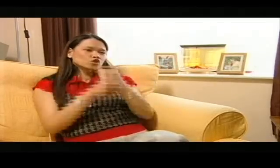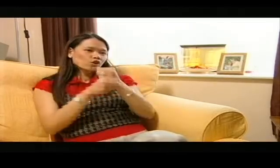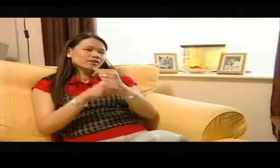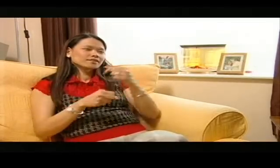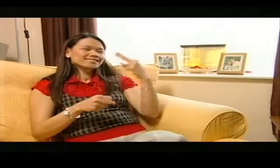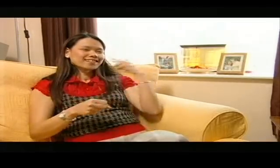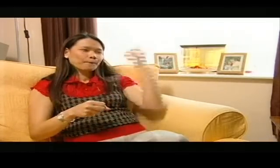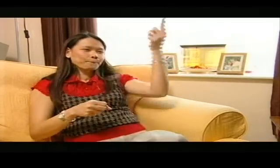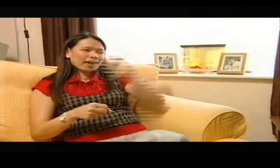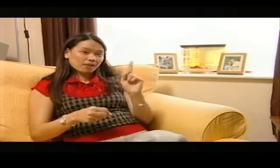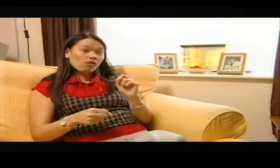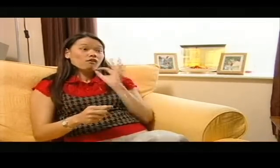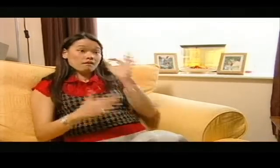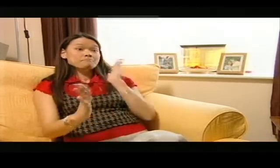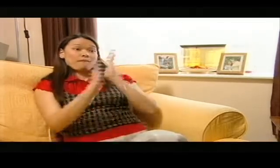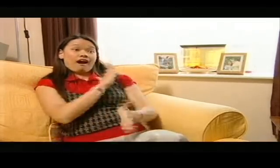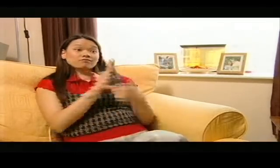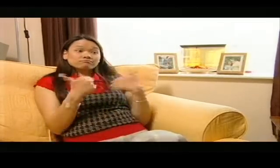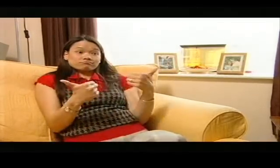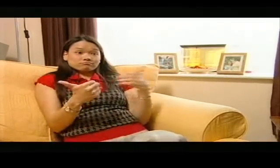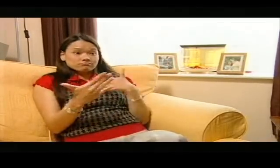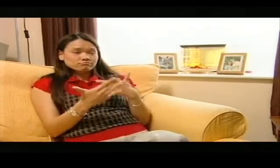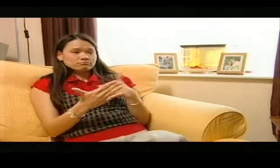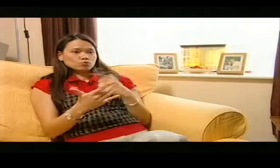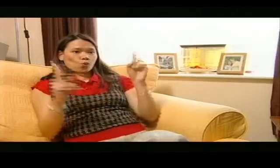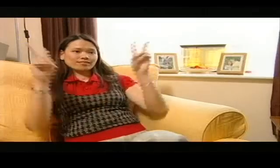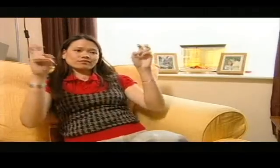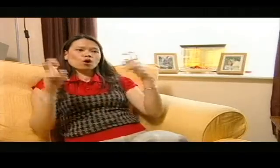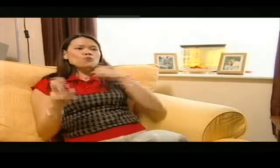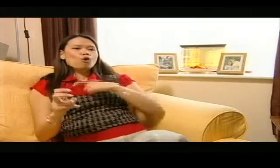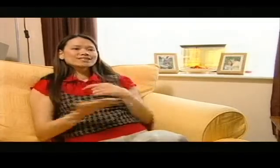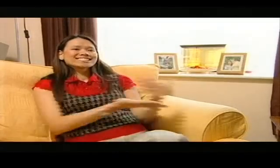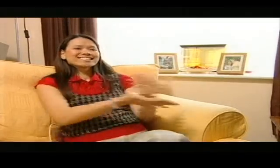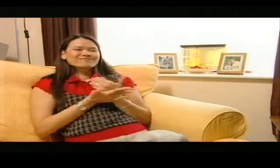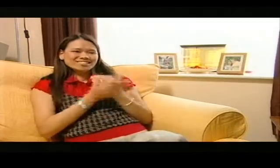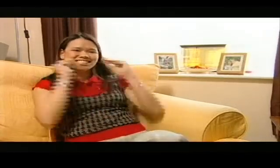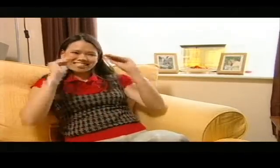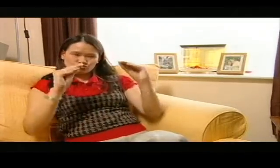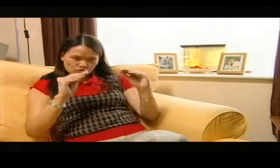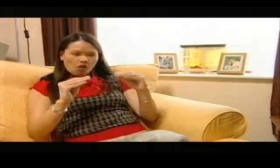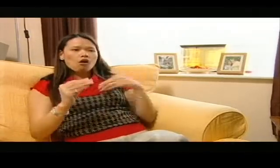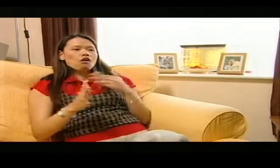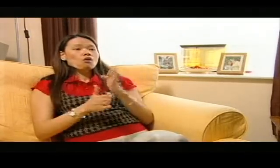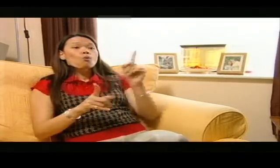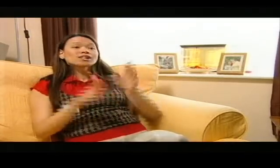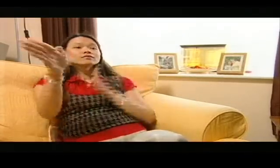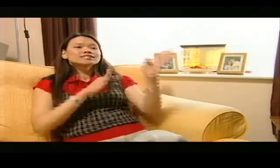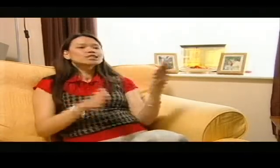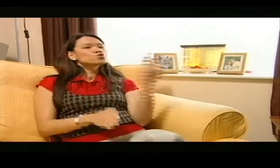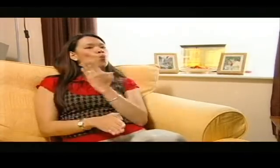I went along to a Catholic church for deaf people, and I passed the requirements. I was a personal safety teacher, a